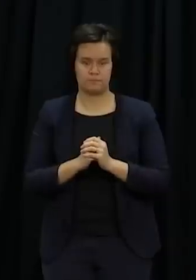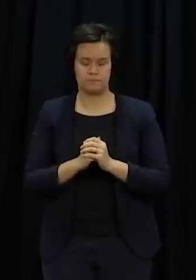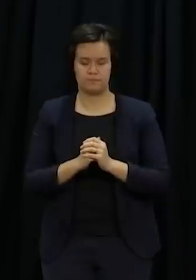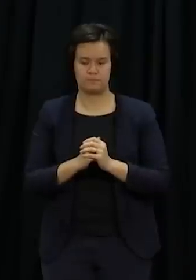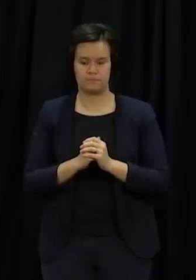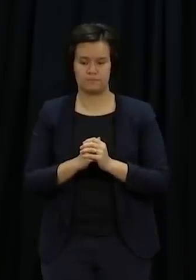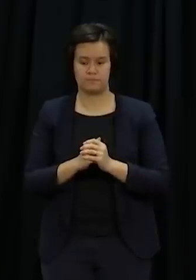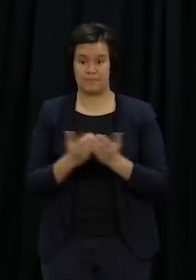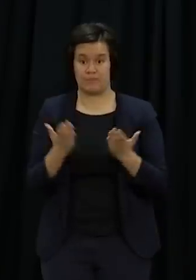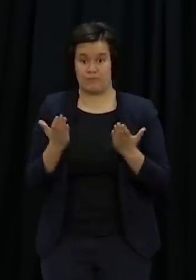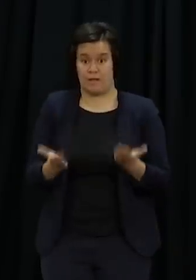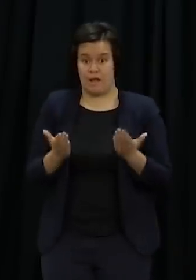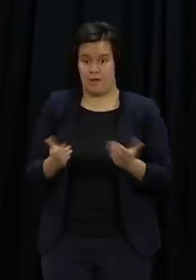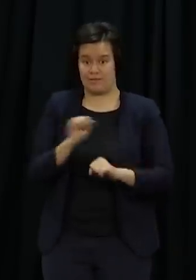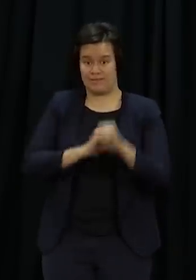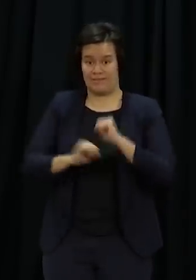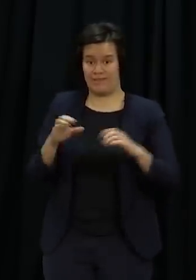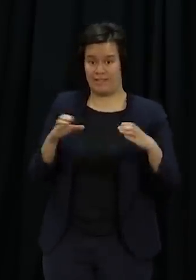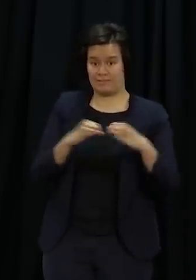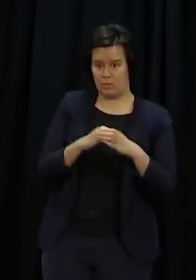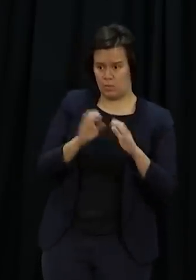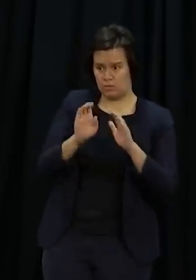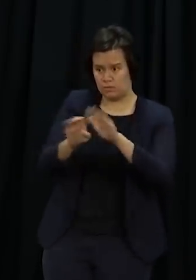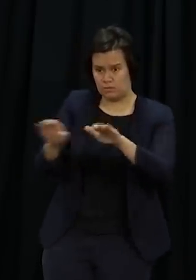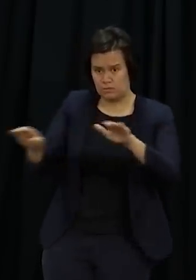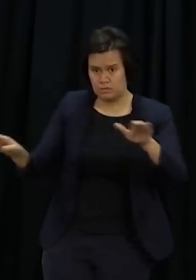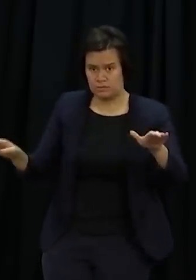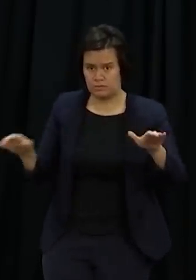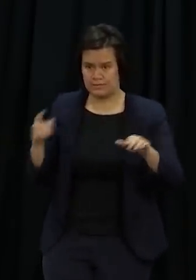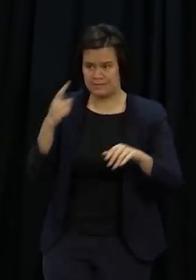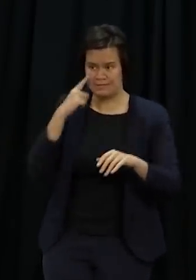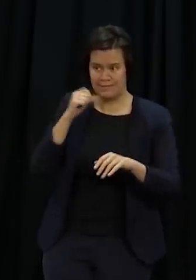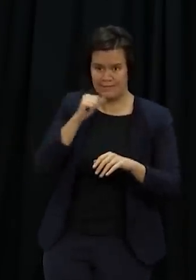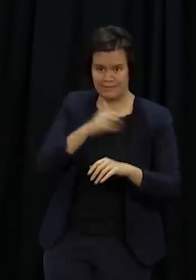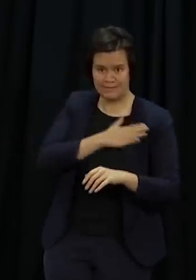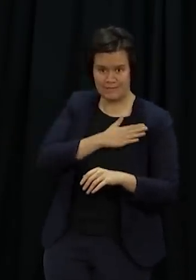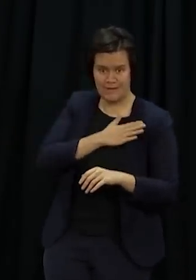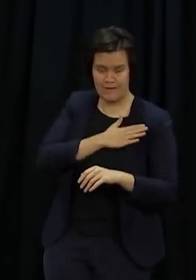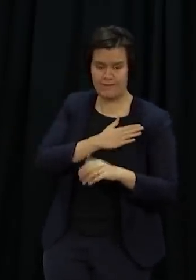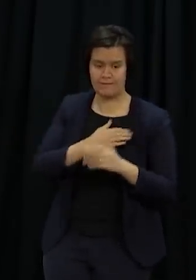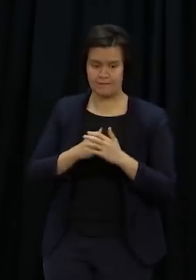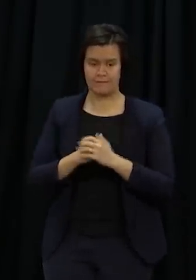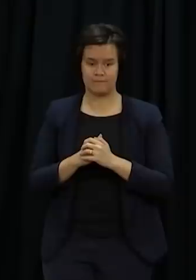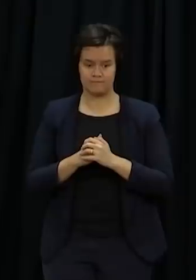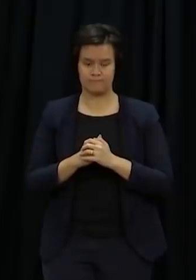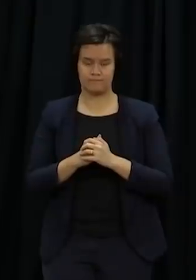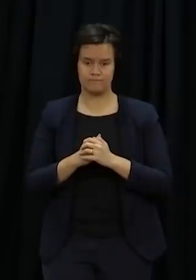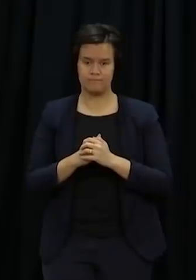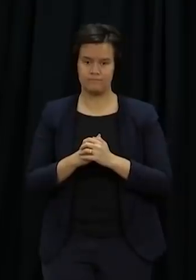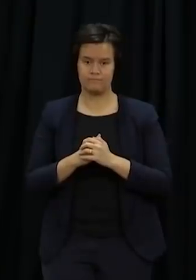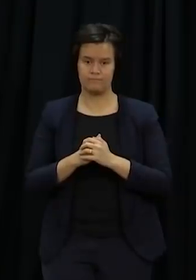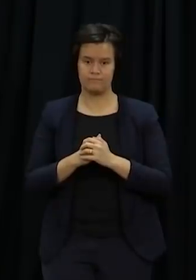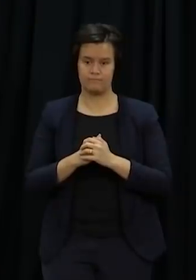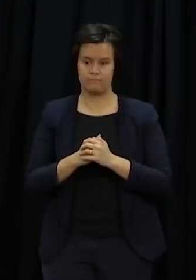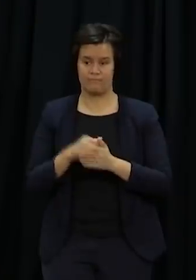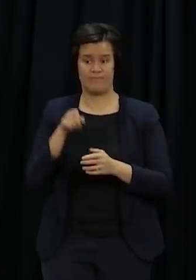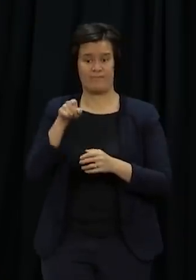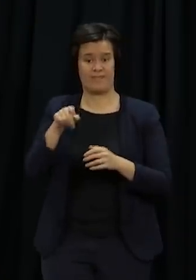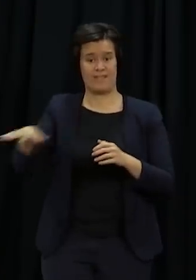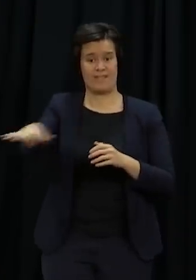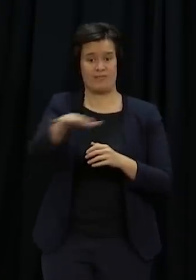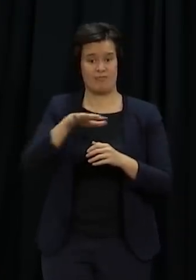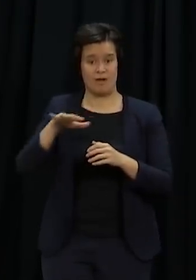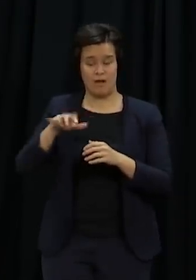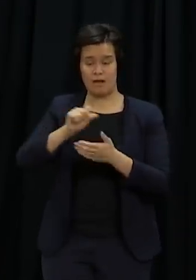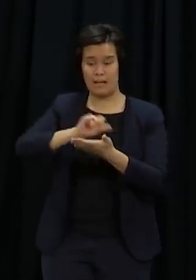contact with all those that were known to them that may have been within the region or within the vicinity or proximity